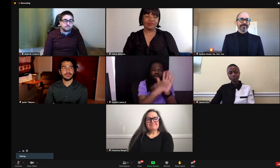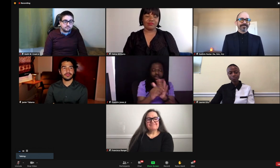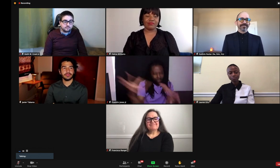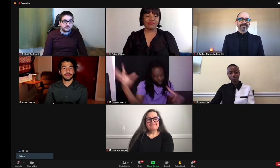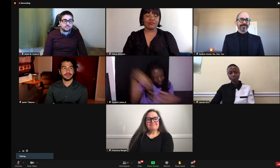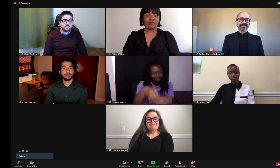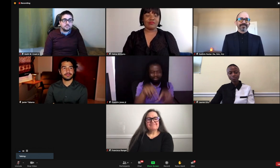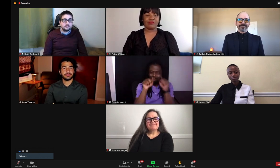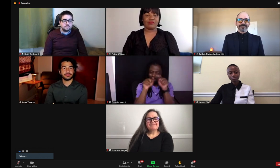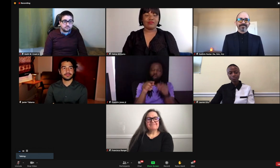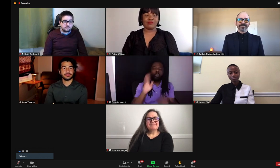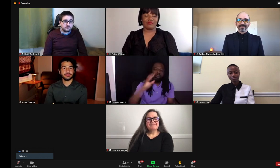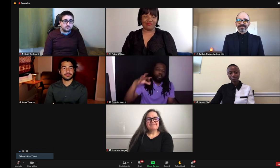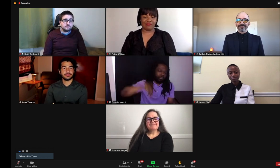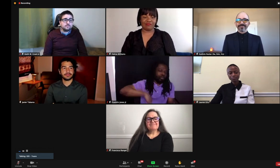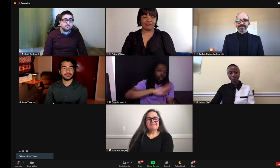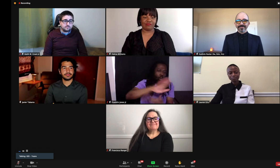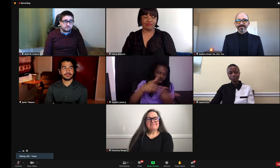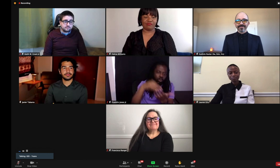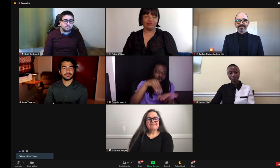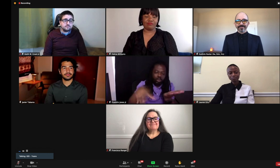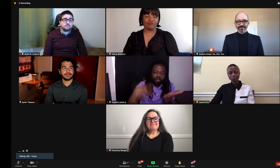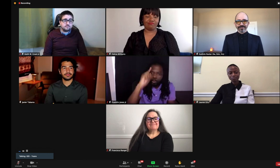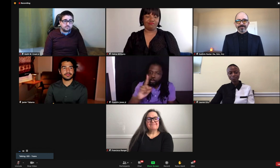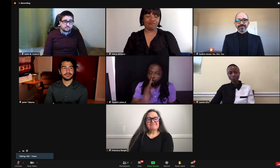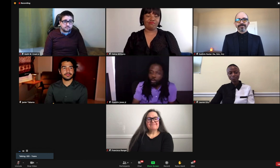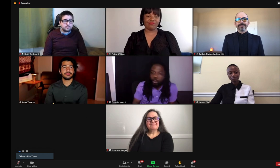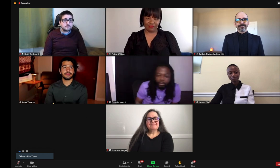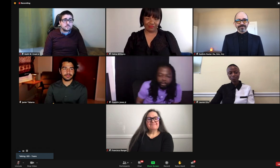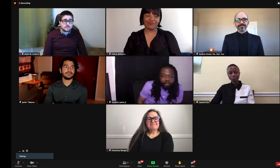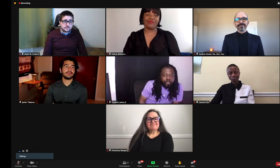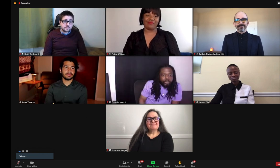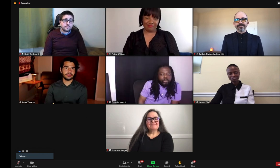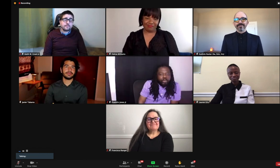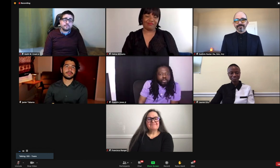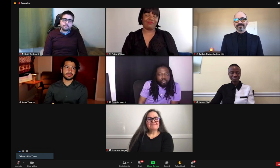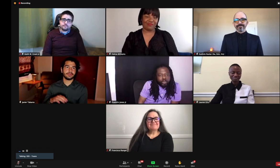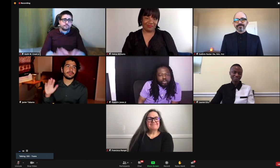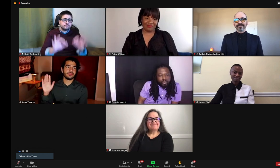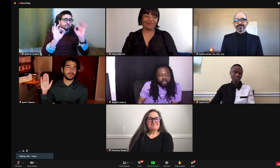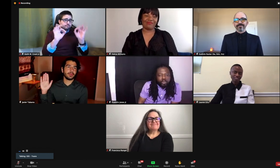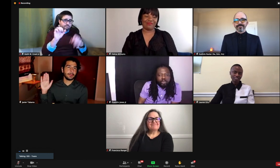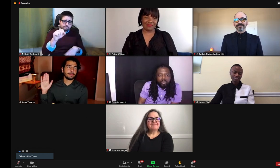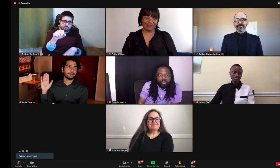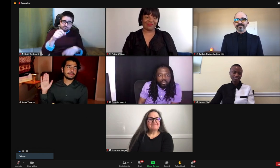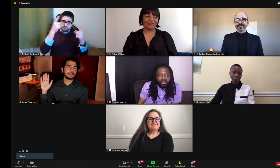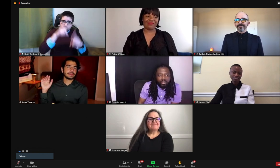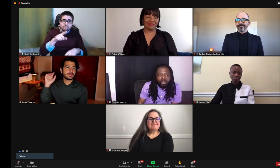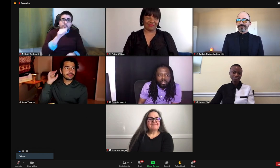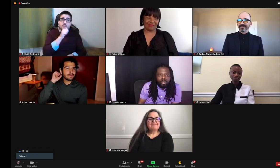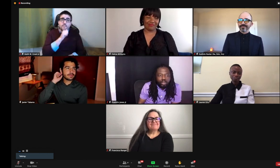You know, we want to make sure every identity is represented to include every single student. Agreed.